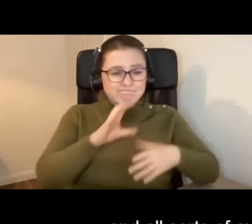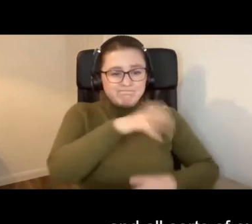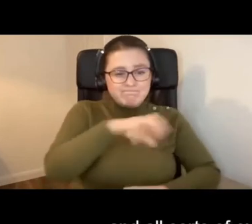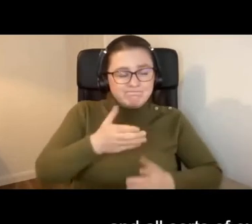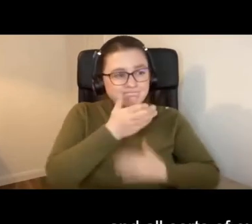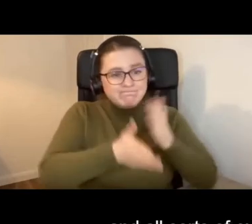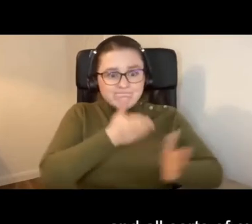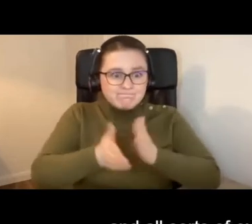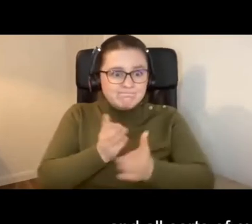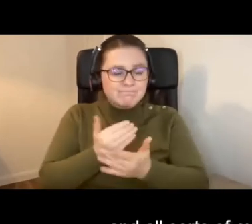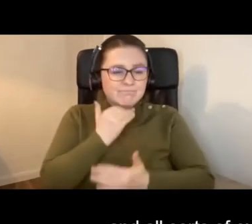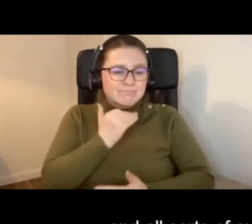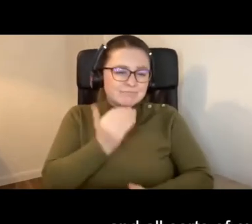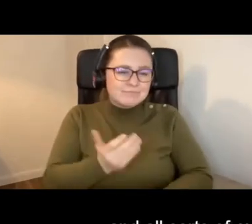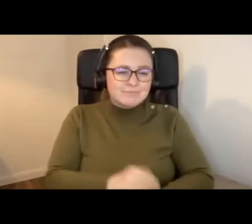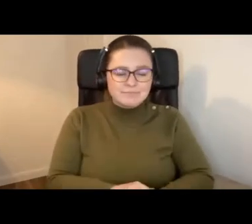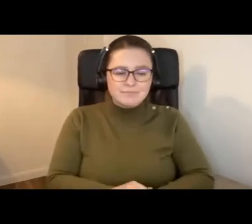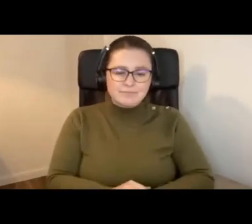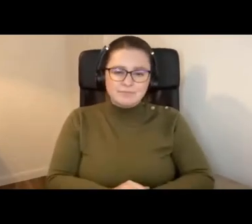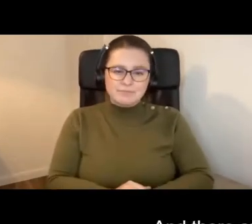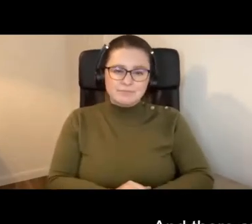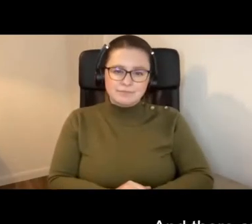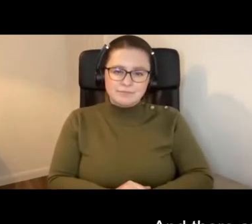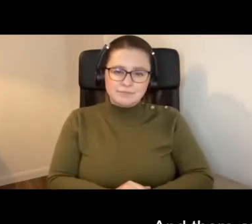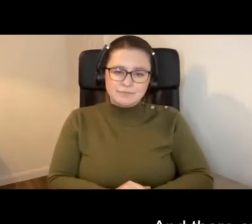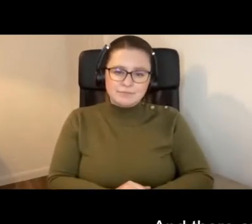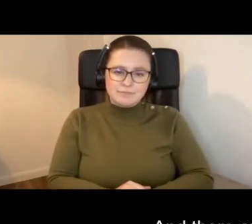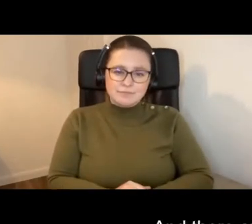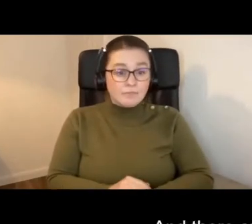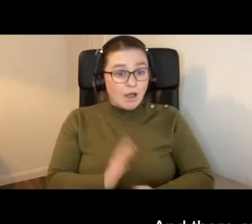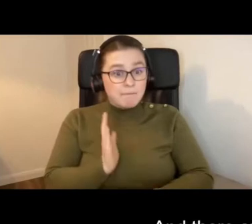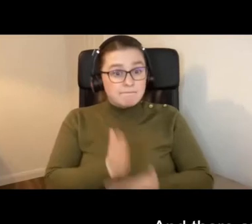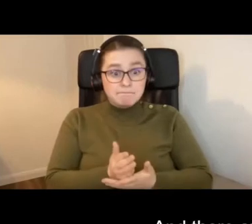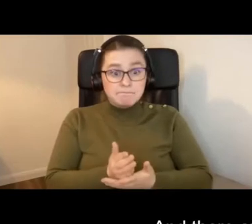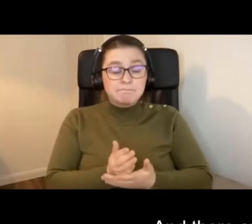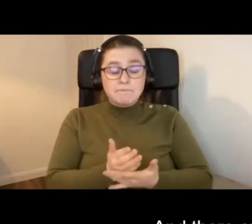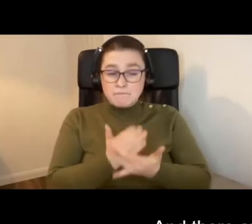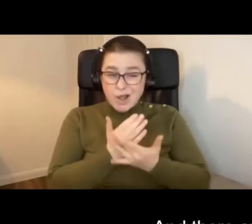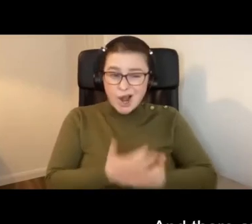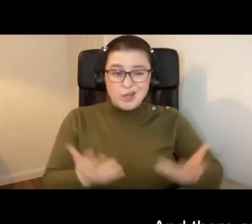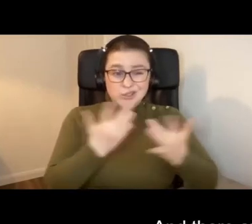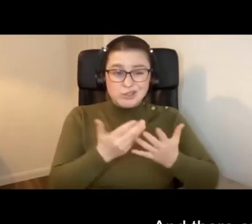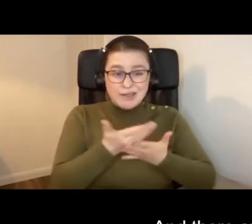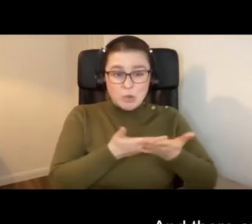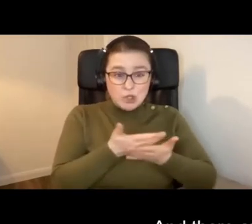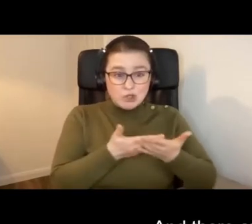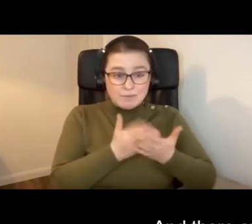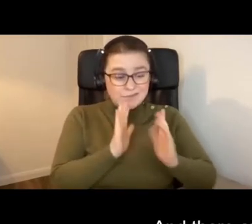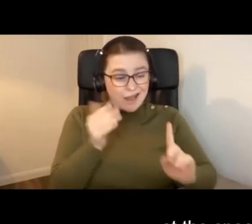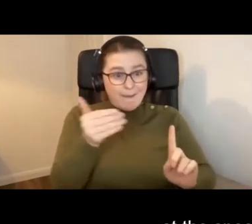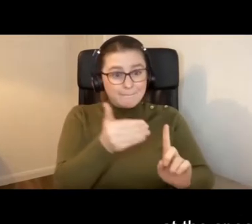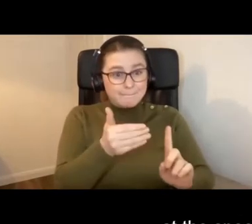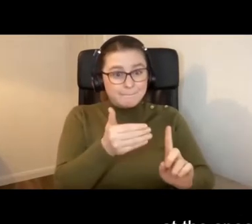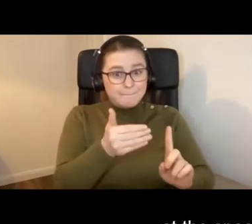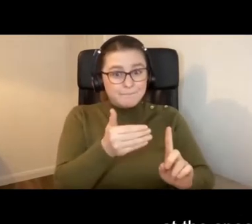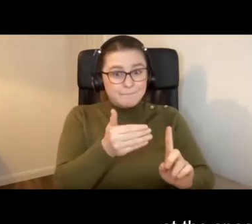the students to experience the world around them. And there are lots and lots of workshops that are aimed at